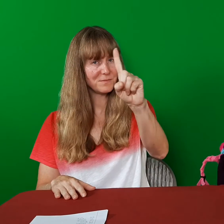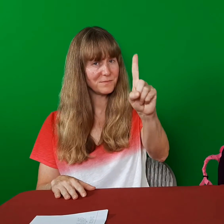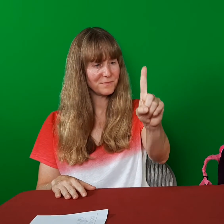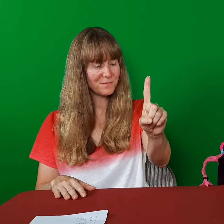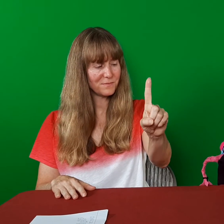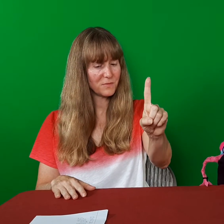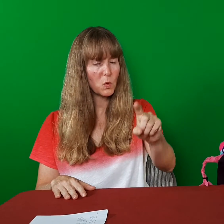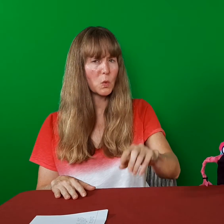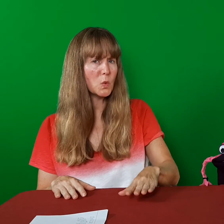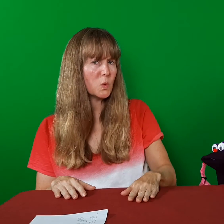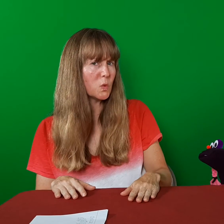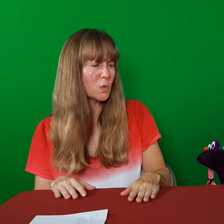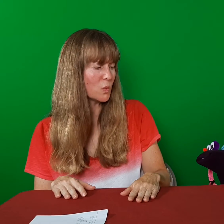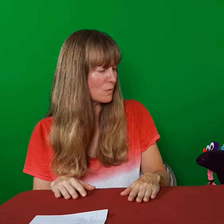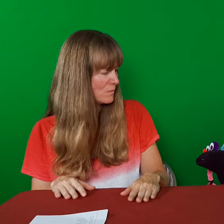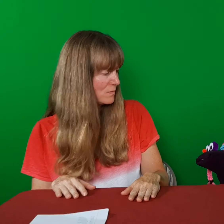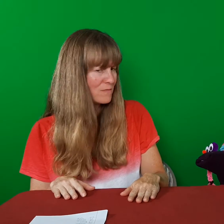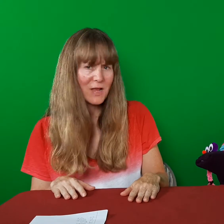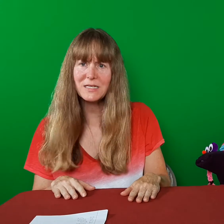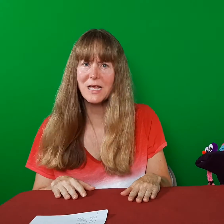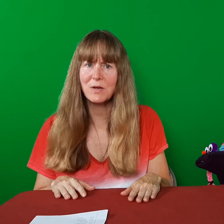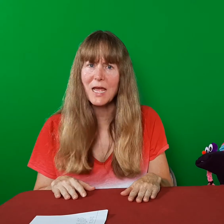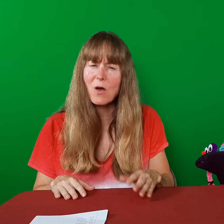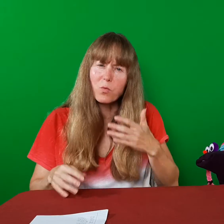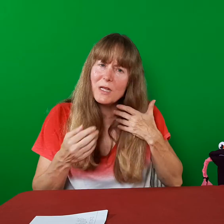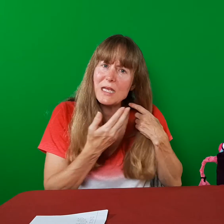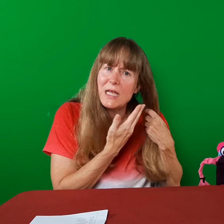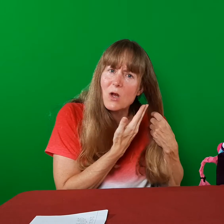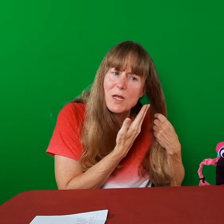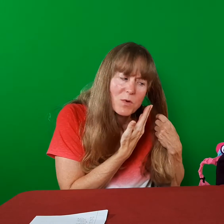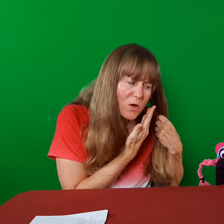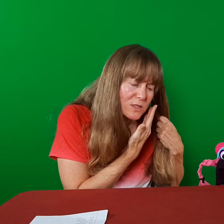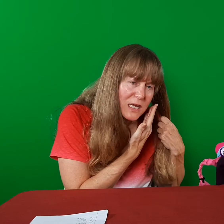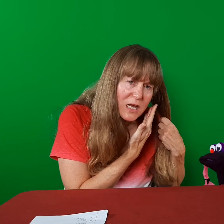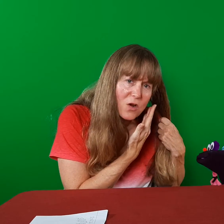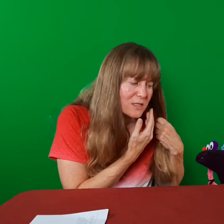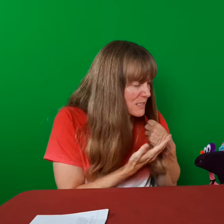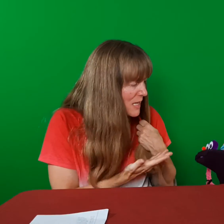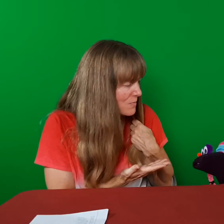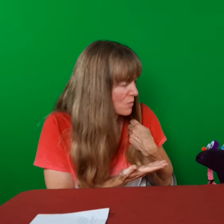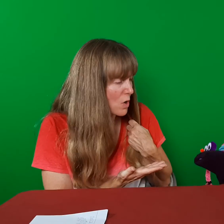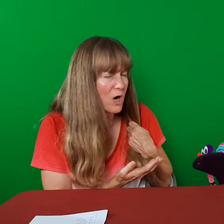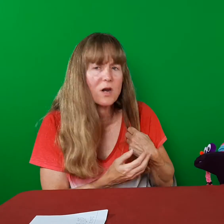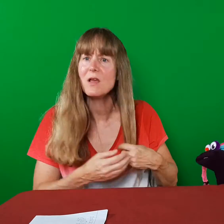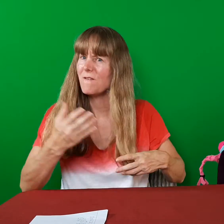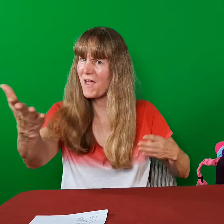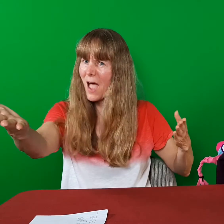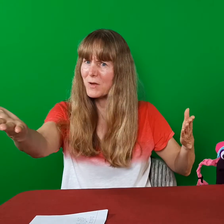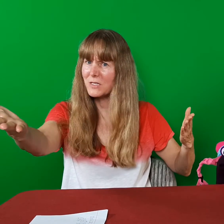Six. Ooh. Nice sounding out. Really hearing it with those ears and telling me the word. Fabulous